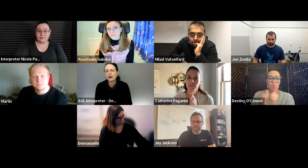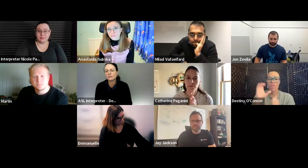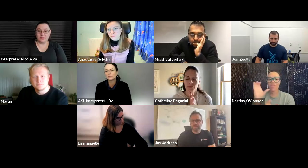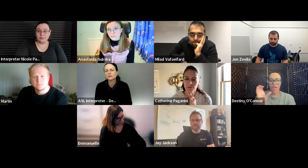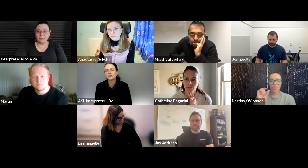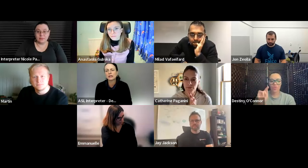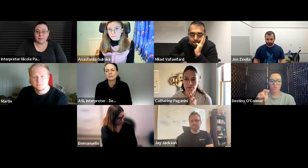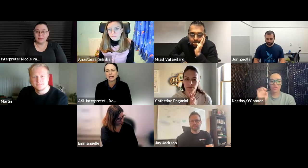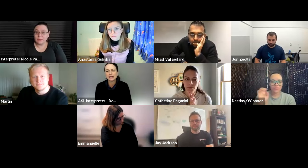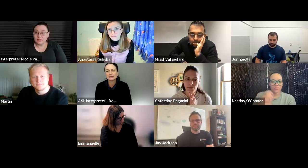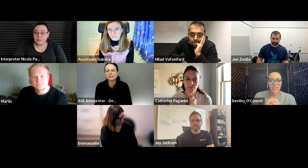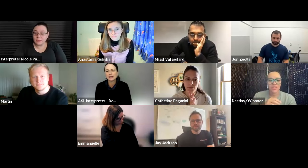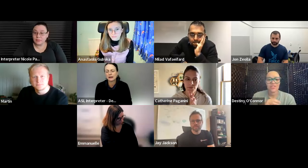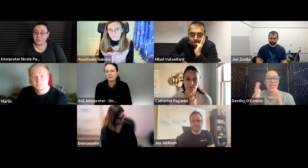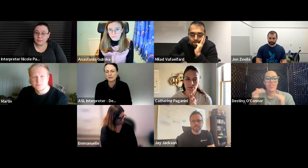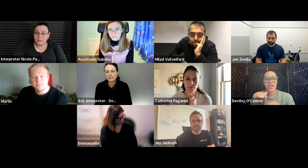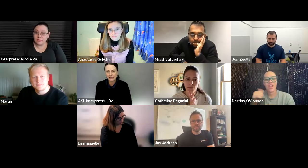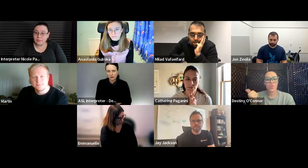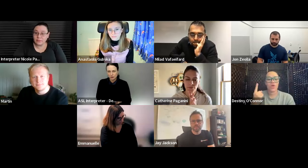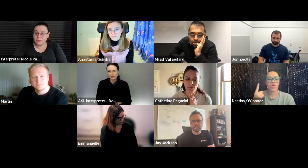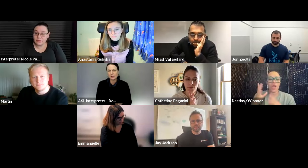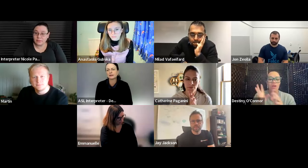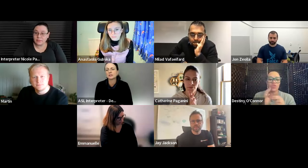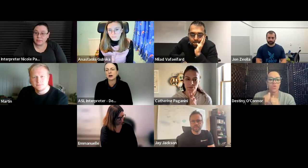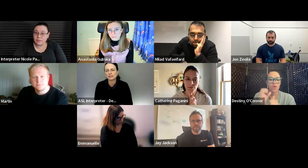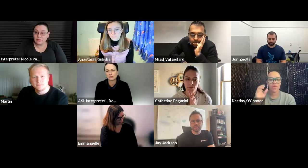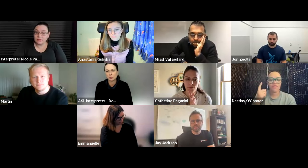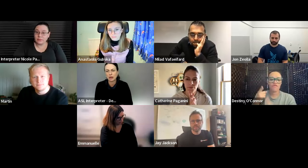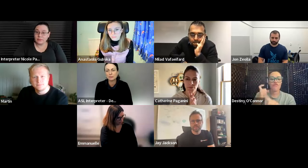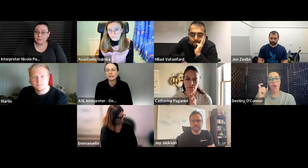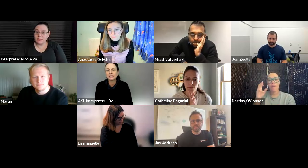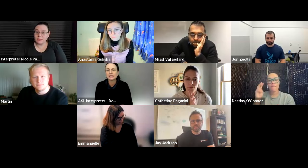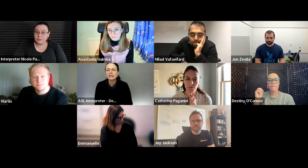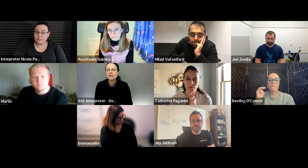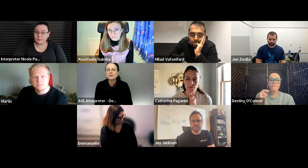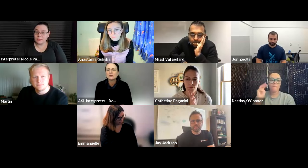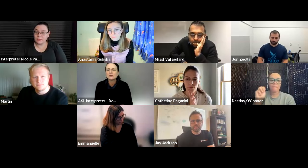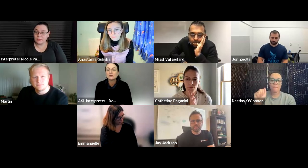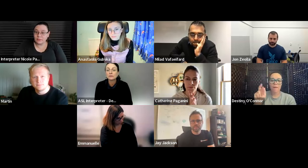um looking back at um the technical uh talks at cube con but